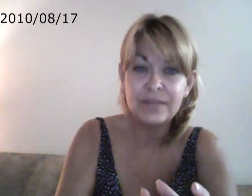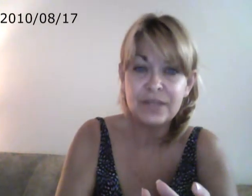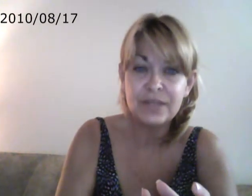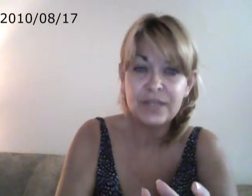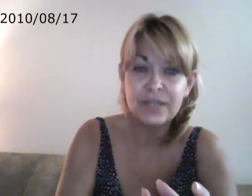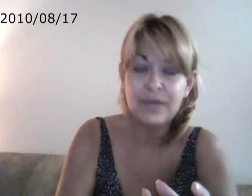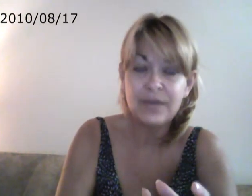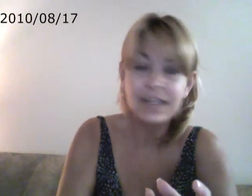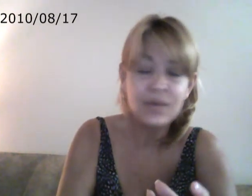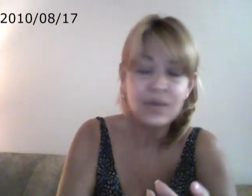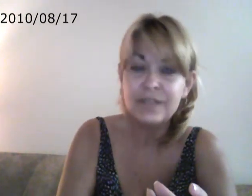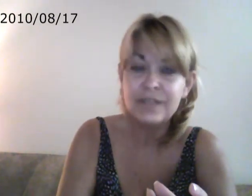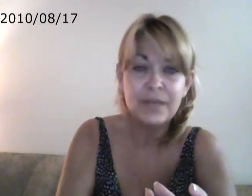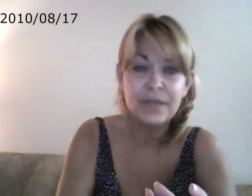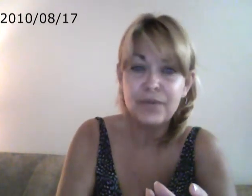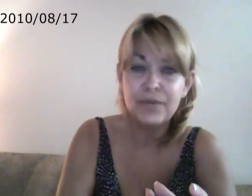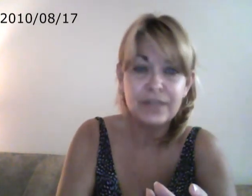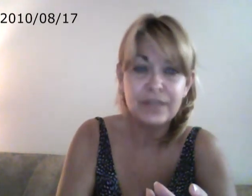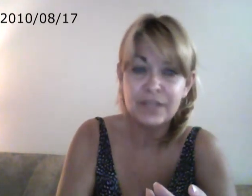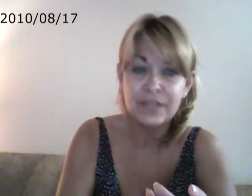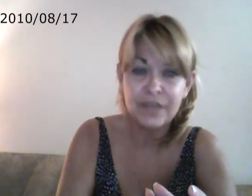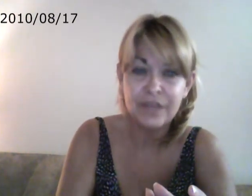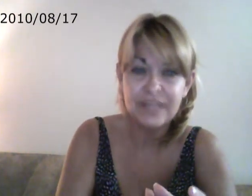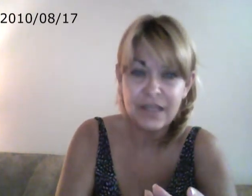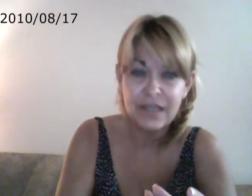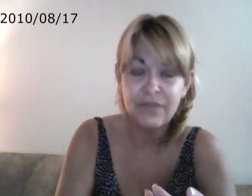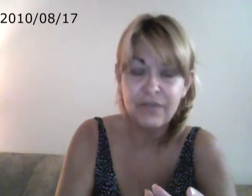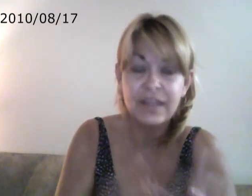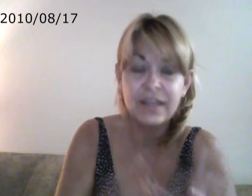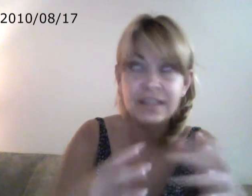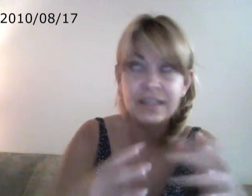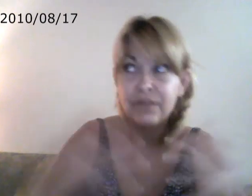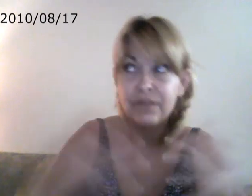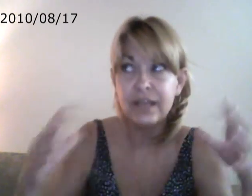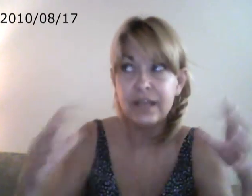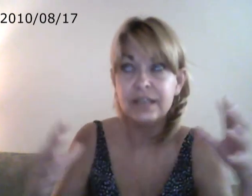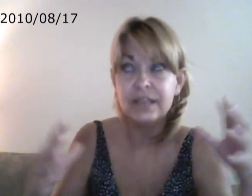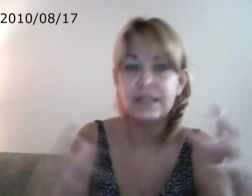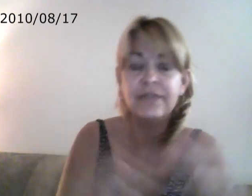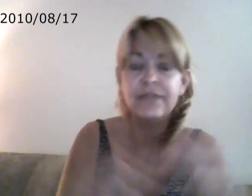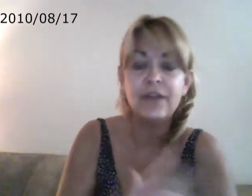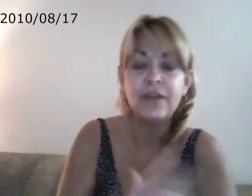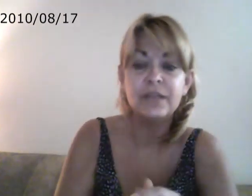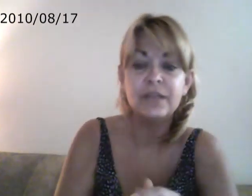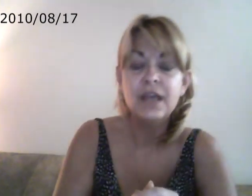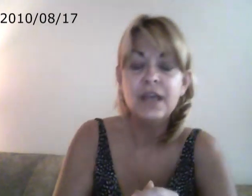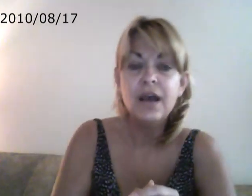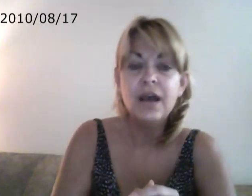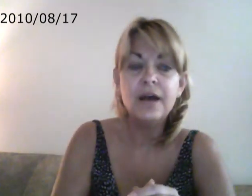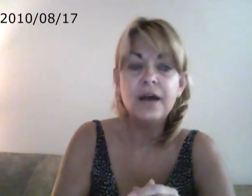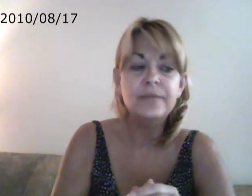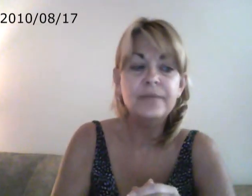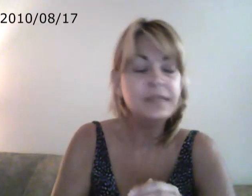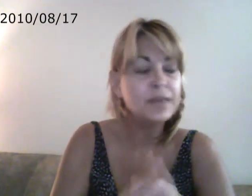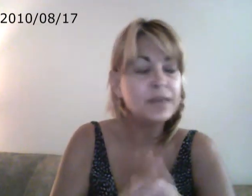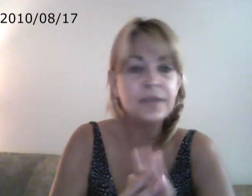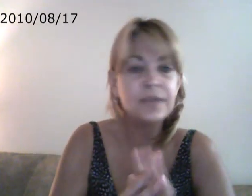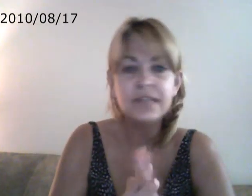so stubborn. It's going to be a perfect image of self and the self that is in the environment. These obsessive